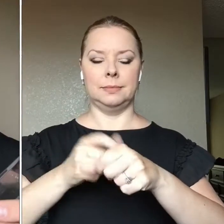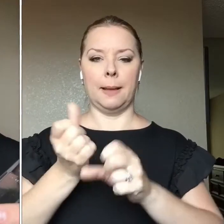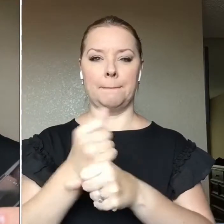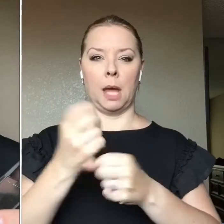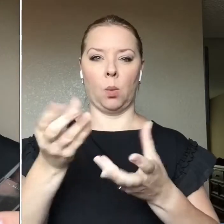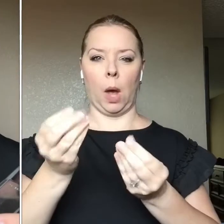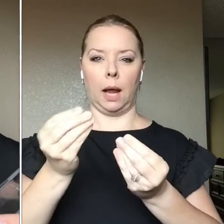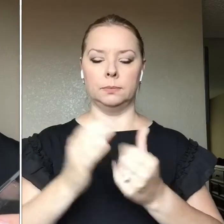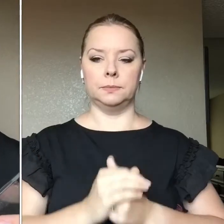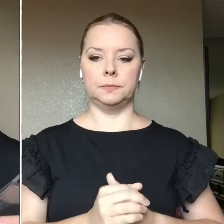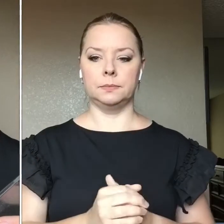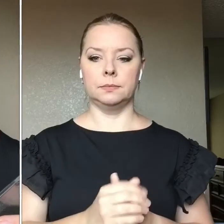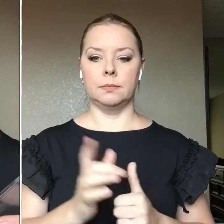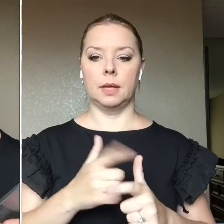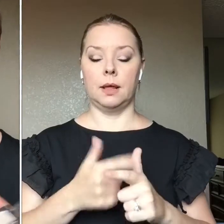So I'm going back into that liner color.